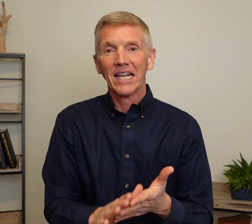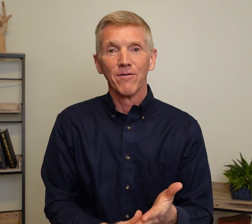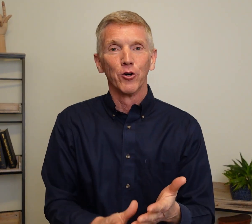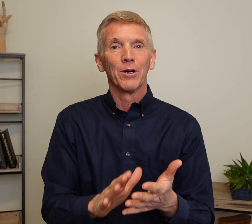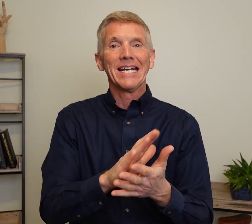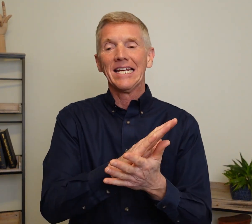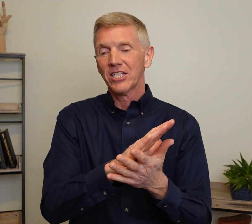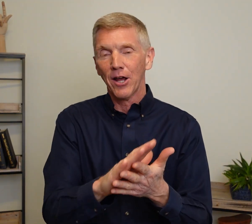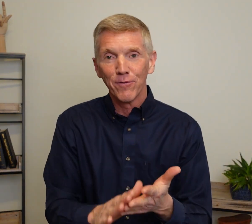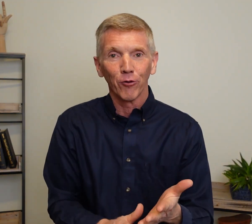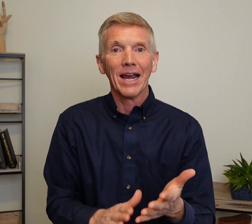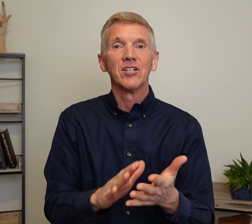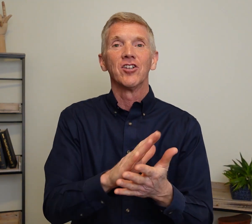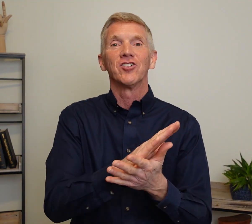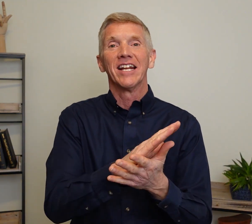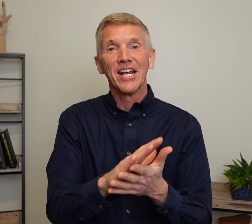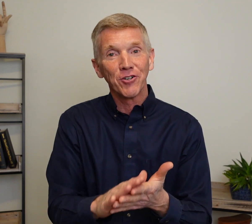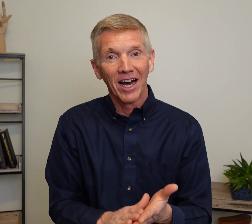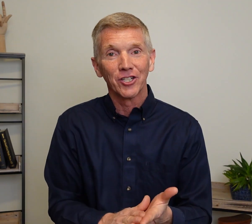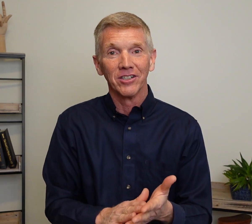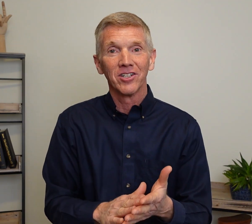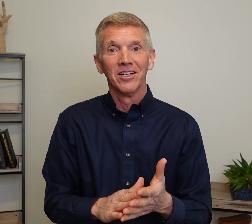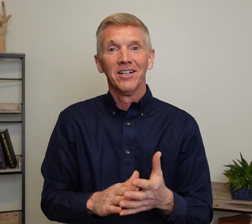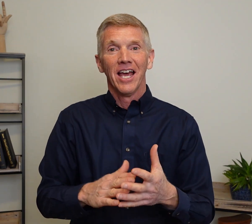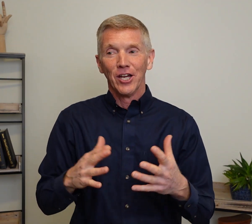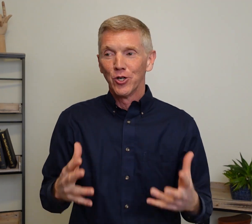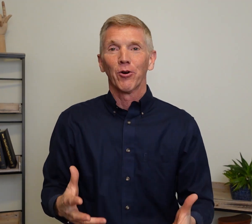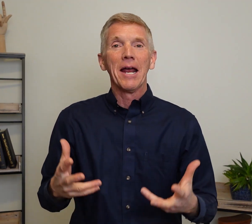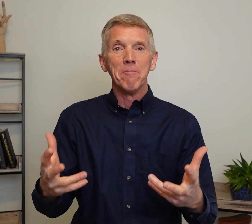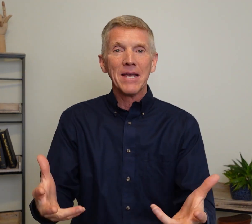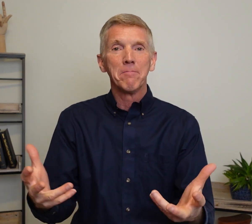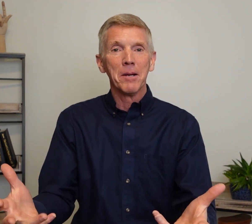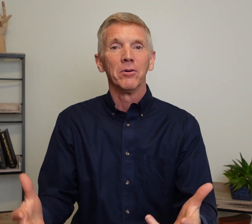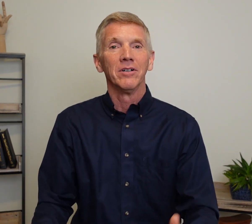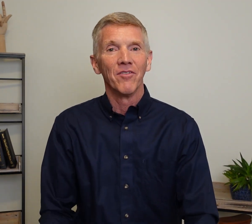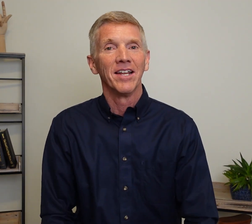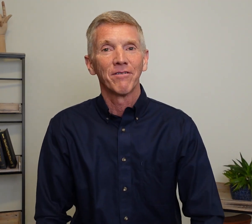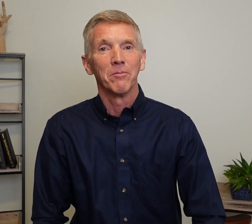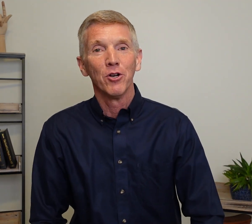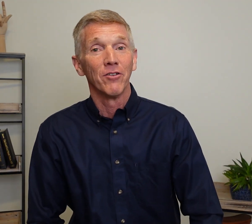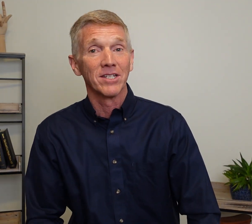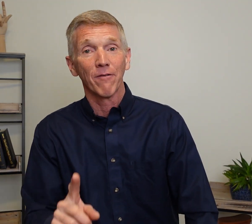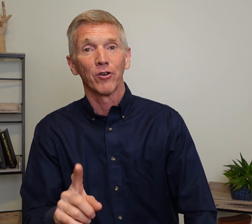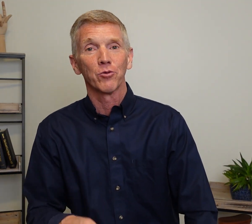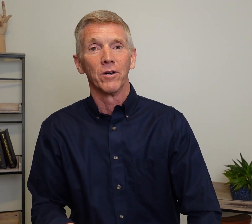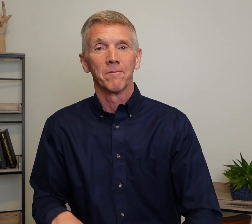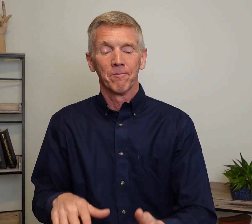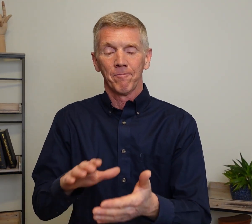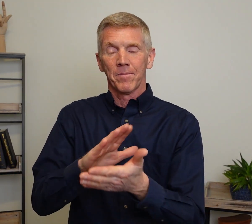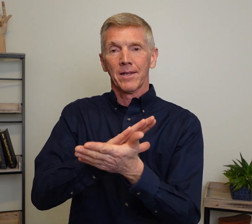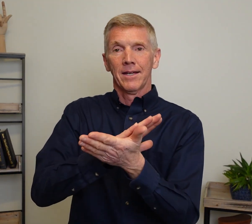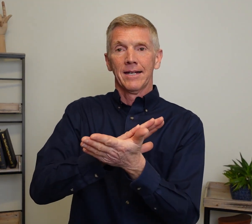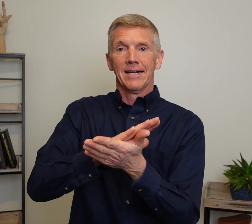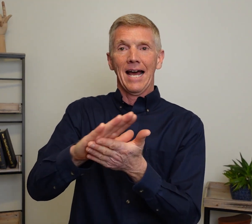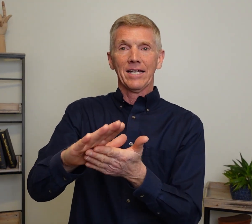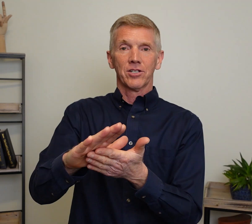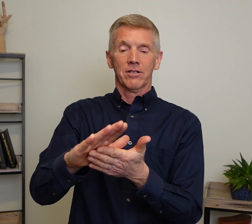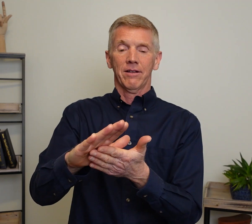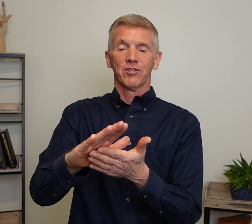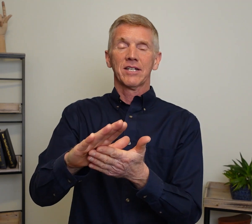of greetings and phrases and introductions as you try and meet people in the deaf community. There's that first one. Nice. There's a